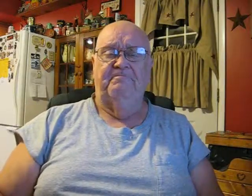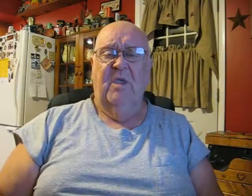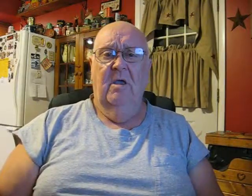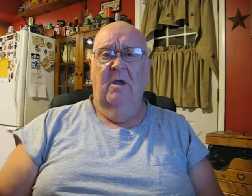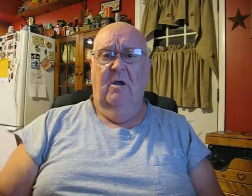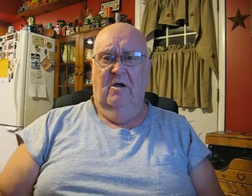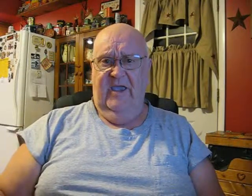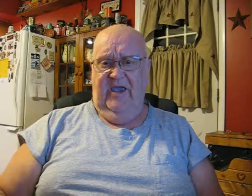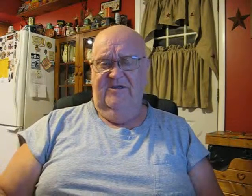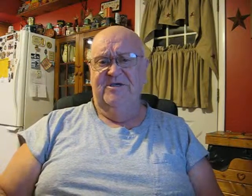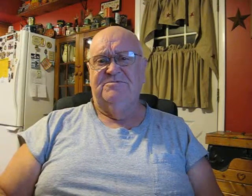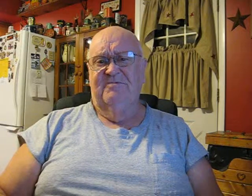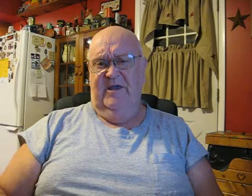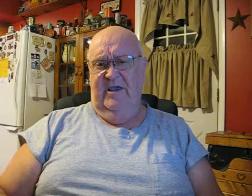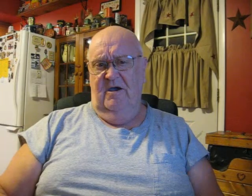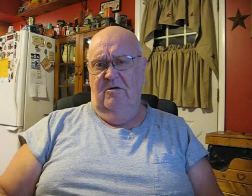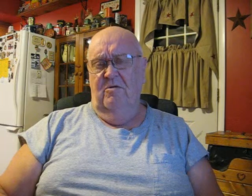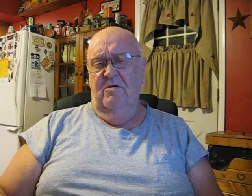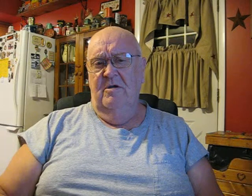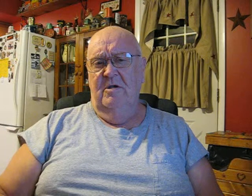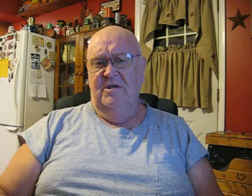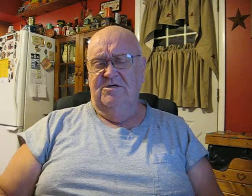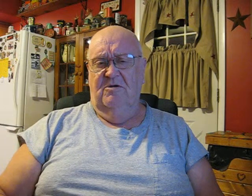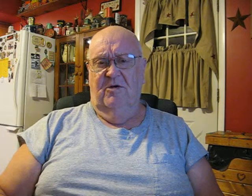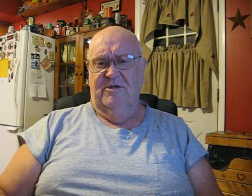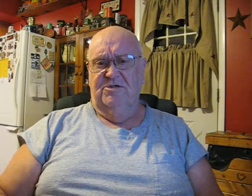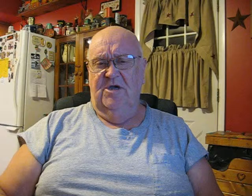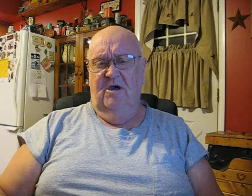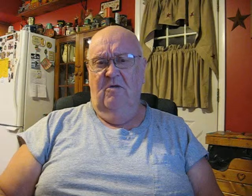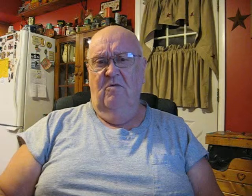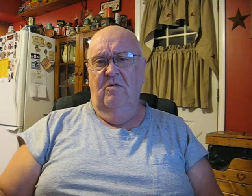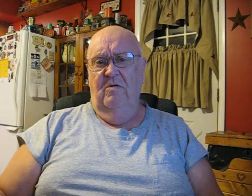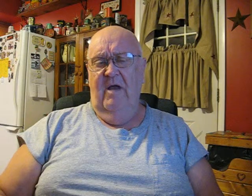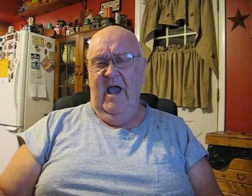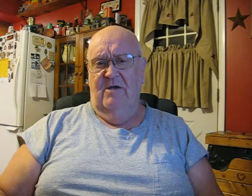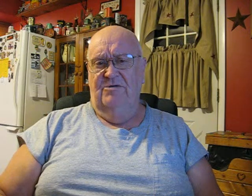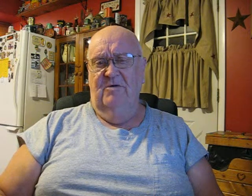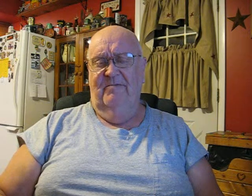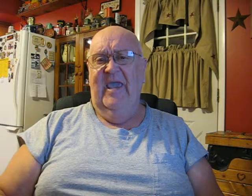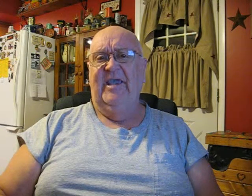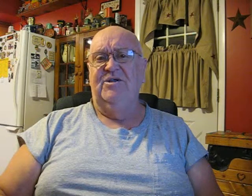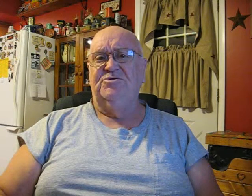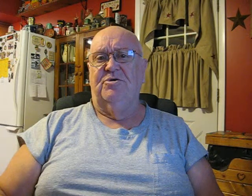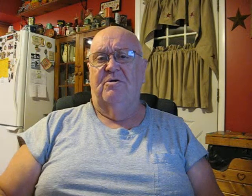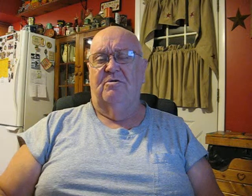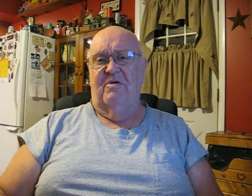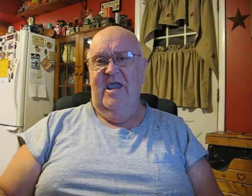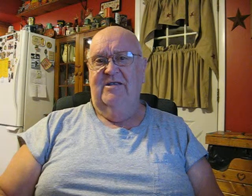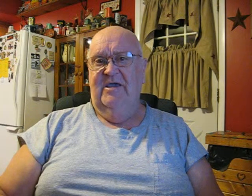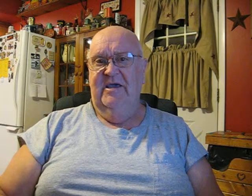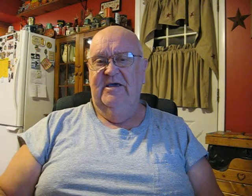okay this video is going to show how to amaze your grandkids